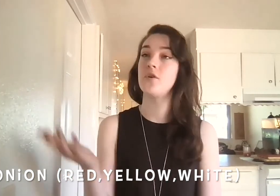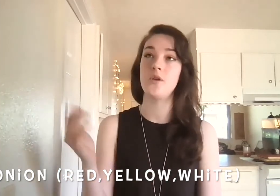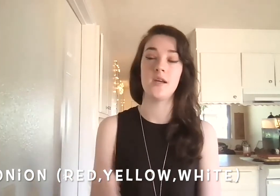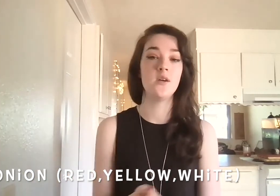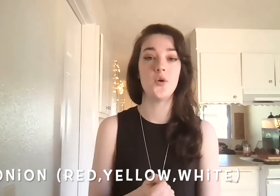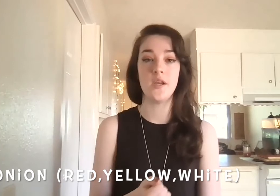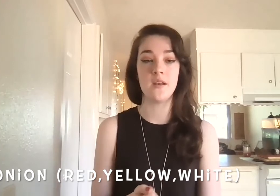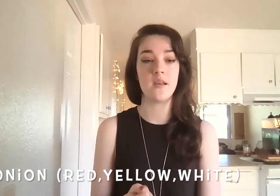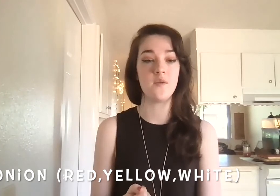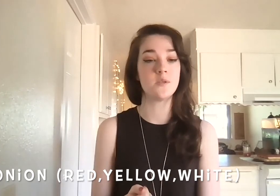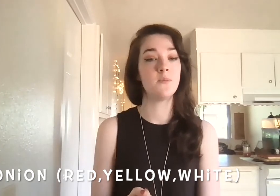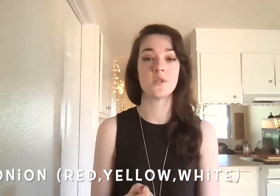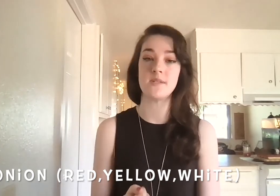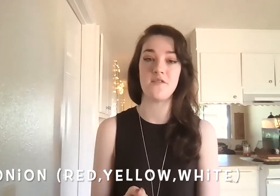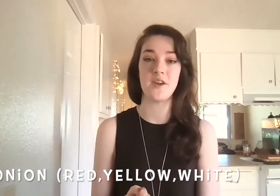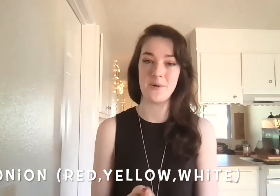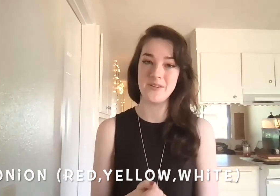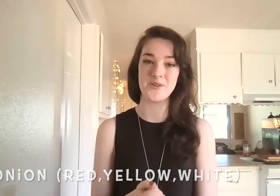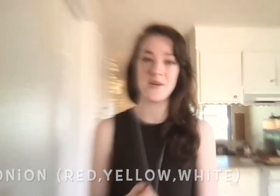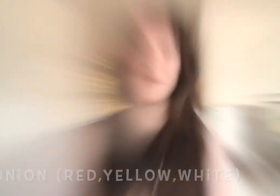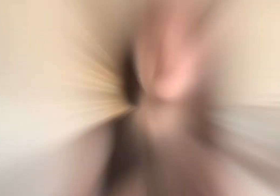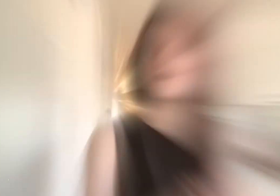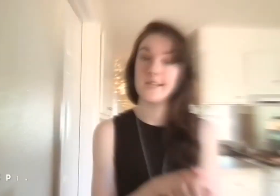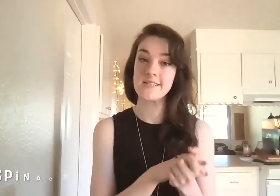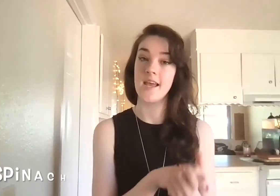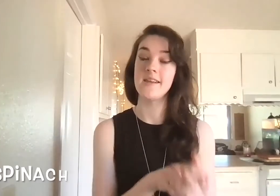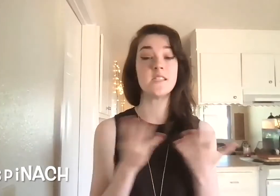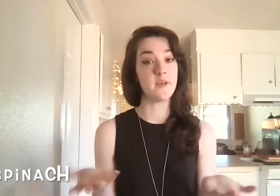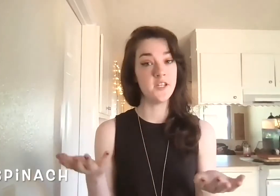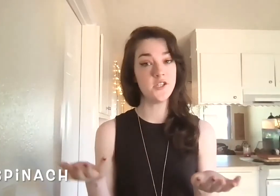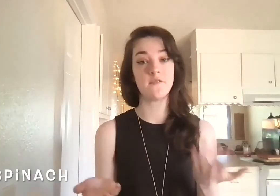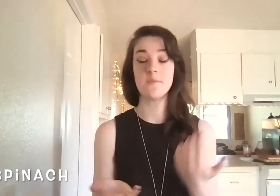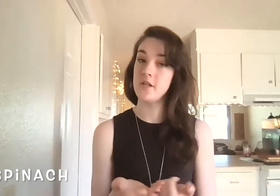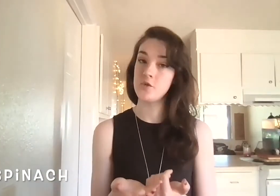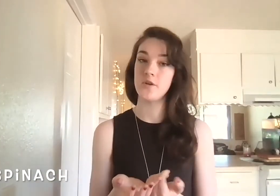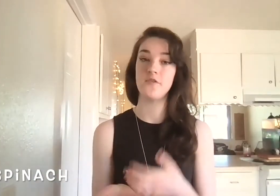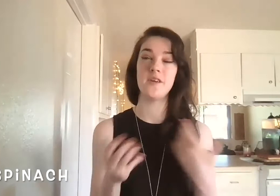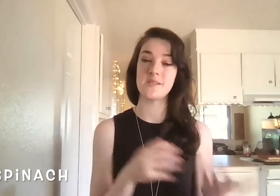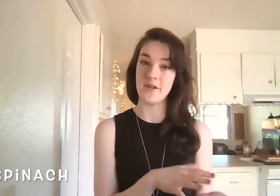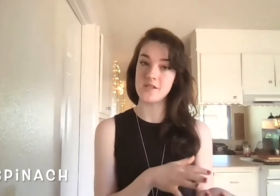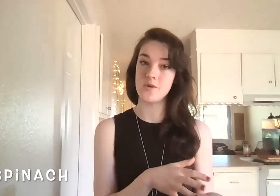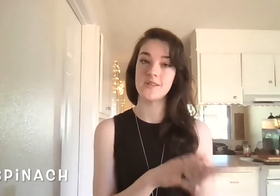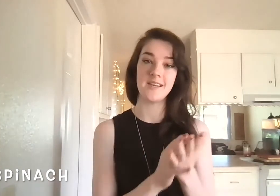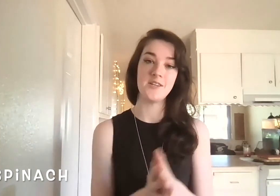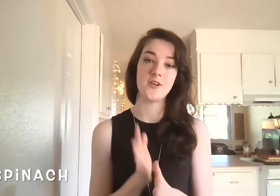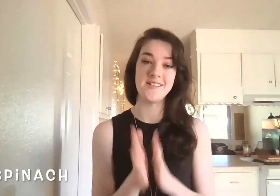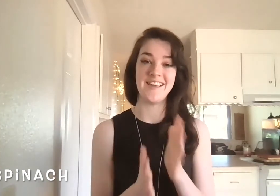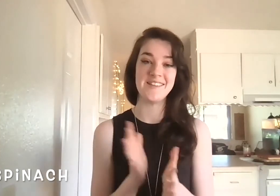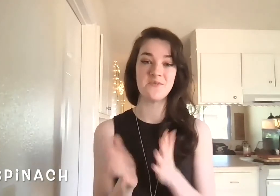color onion if you want to be more specific about what you're talking about. Our next sign is spinach. And for spinach, we're going to fingerspell this one because I like trying to get in some